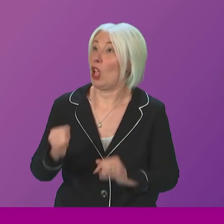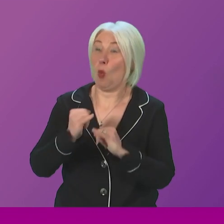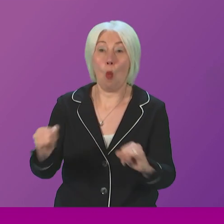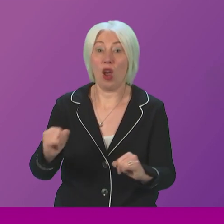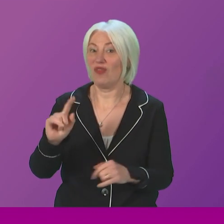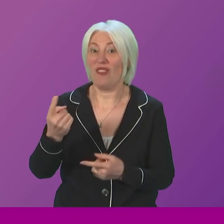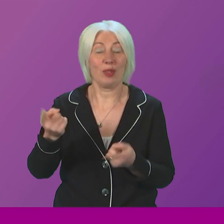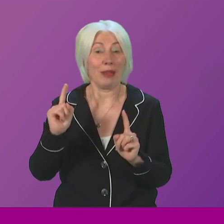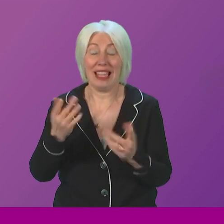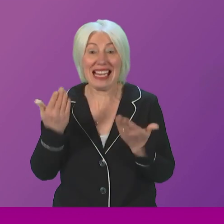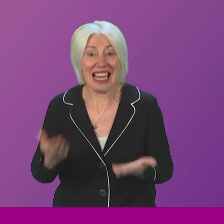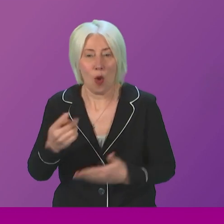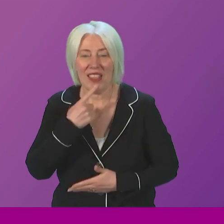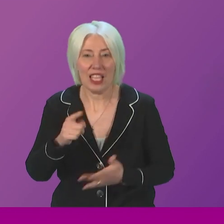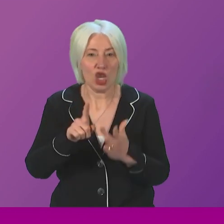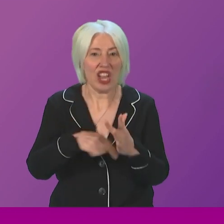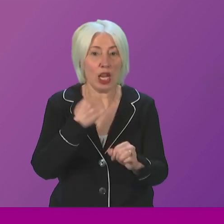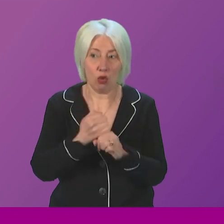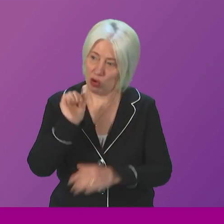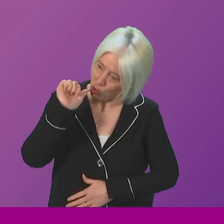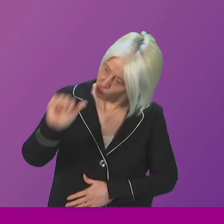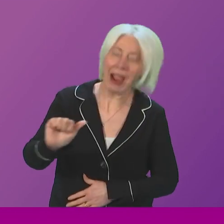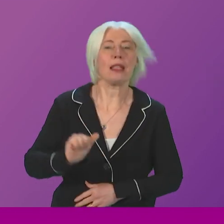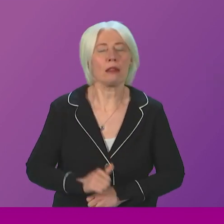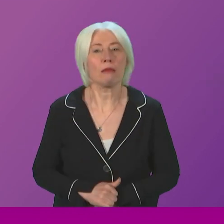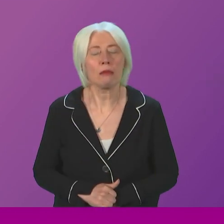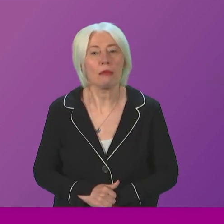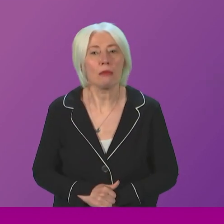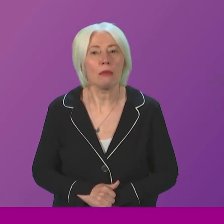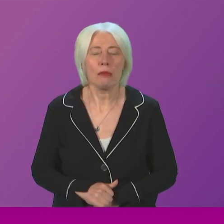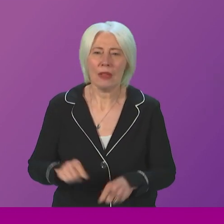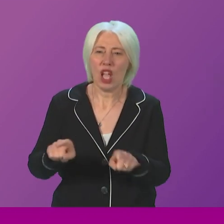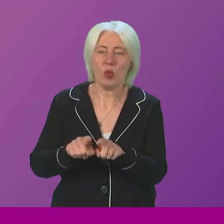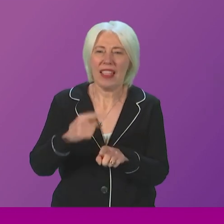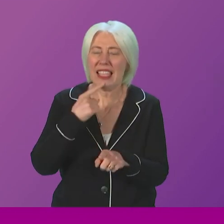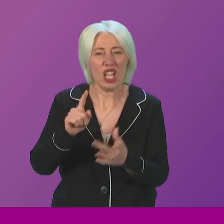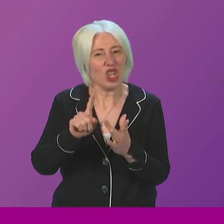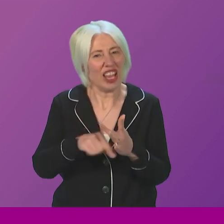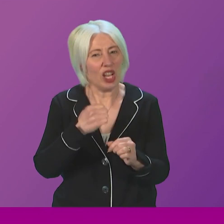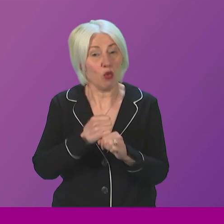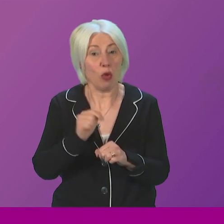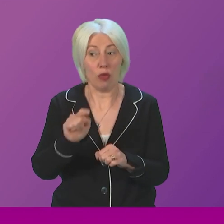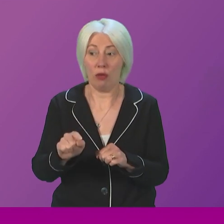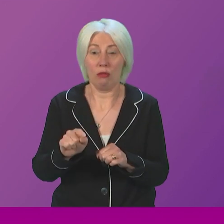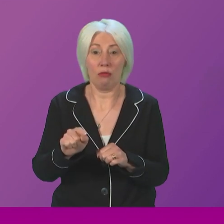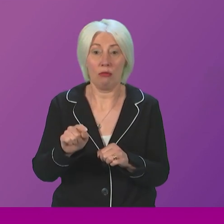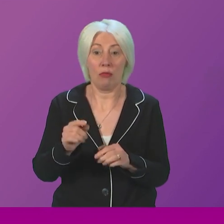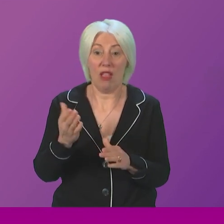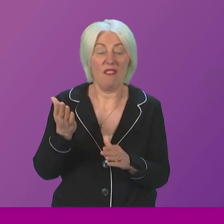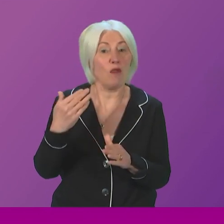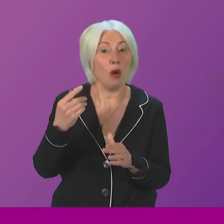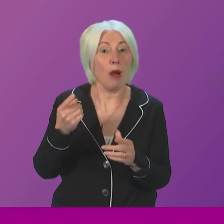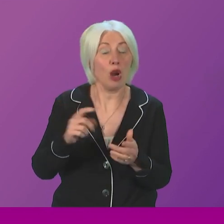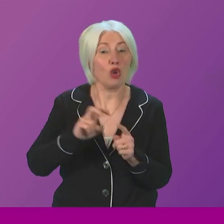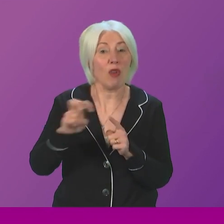Minister. He's now saying that Jenny Galruth was right to do this. And he also said that Jenny Galruth, as the former Transport Minister, thought there were